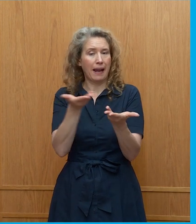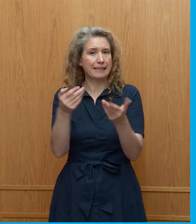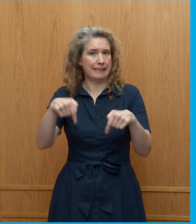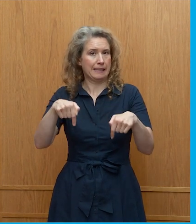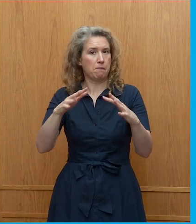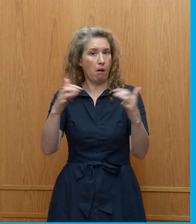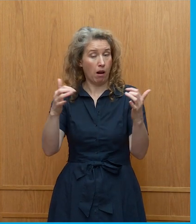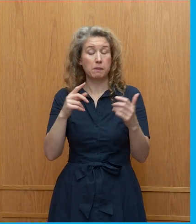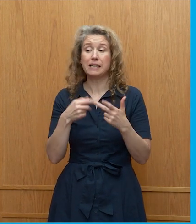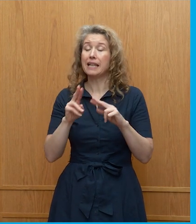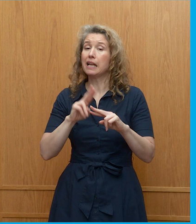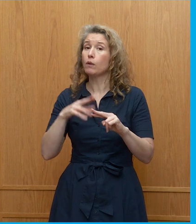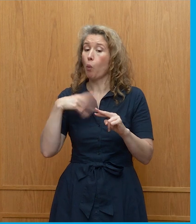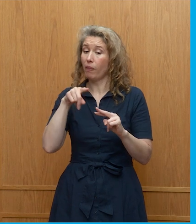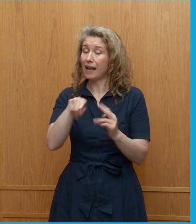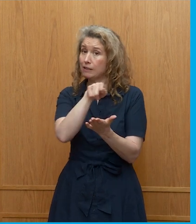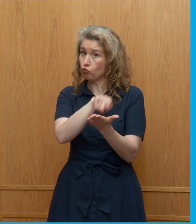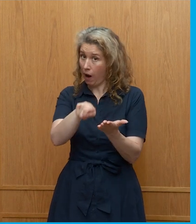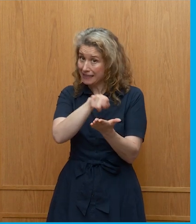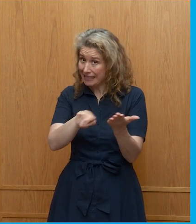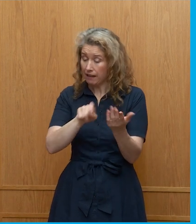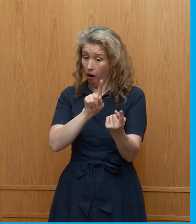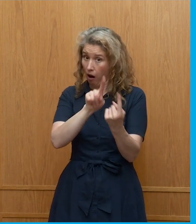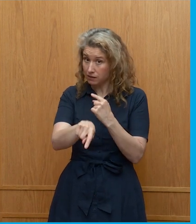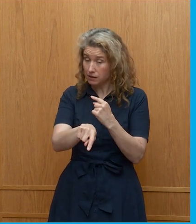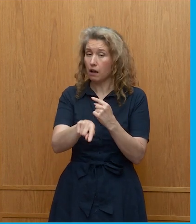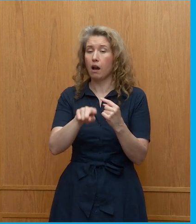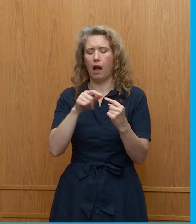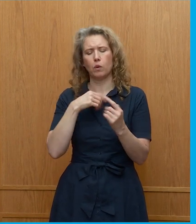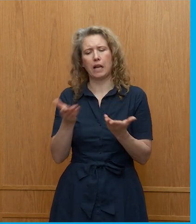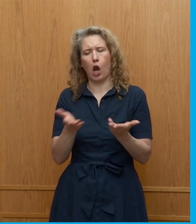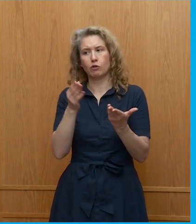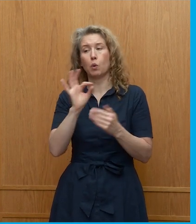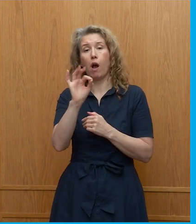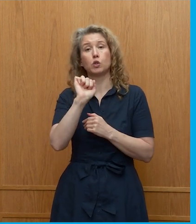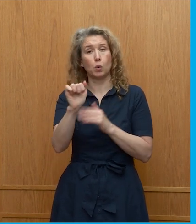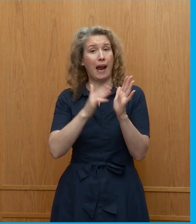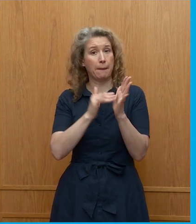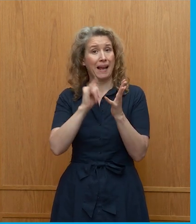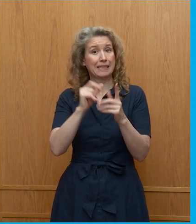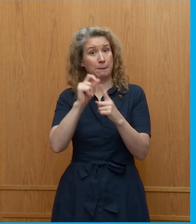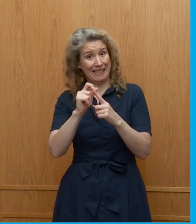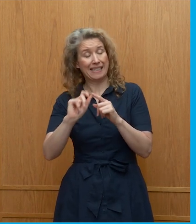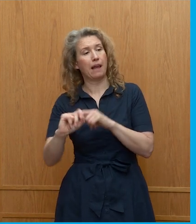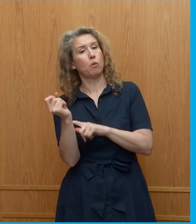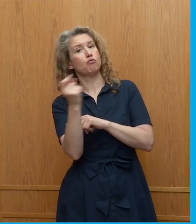But if you want that in writing, in terms of an answer to that, I would encourage you to ask your MSPs to write to the Minister.